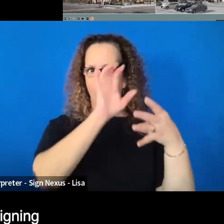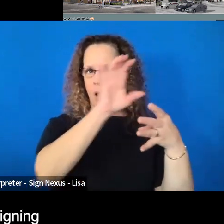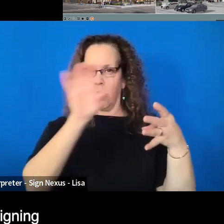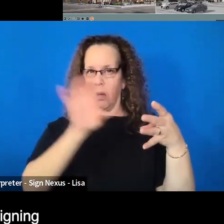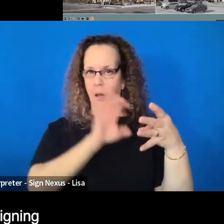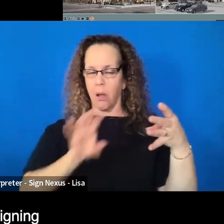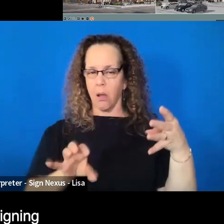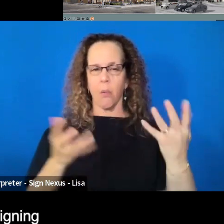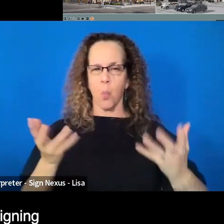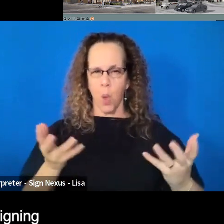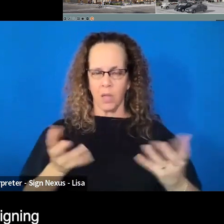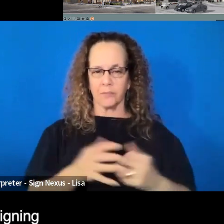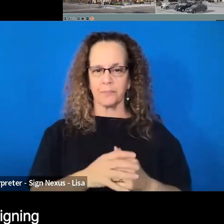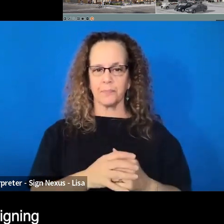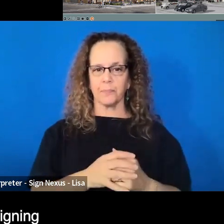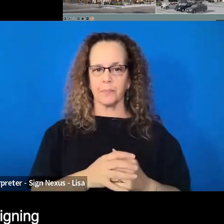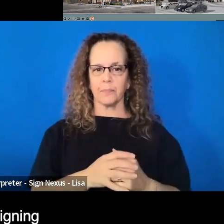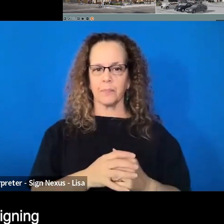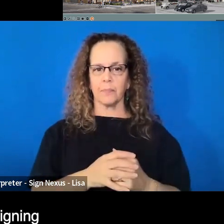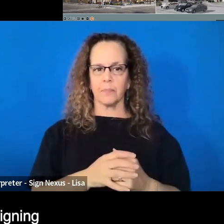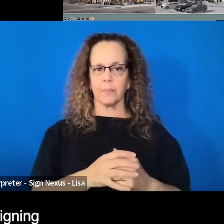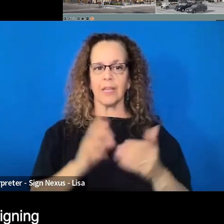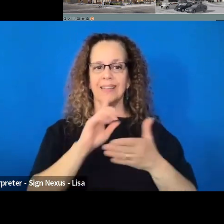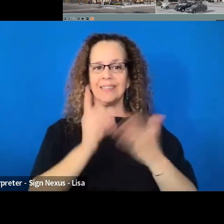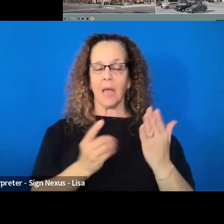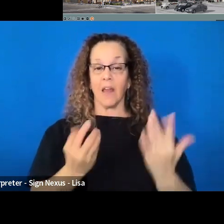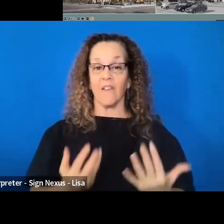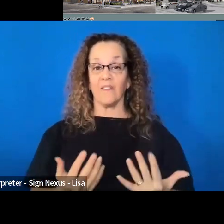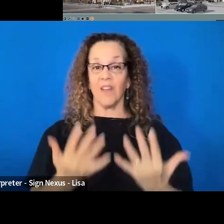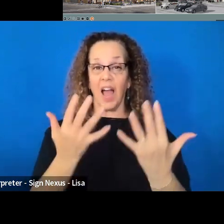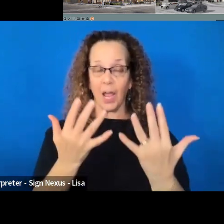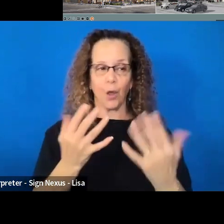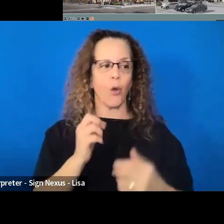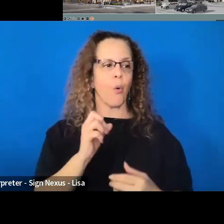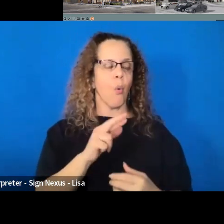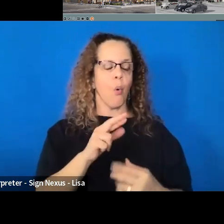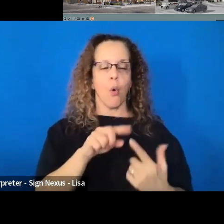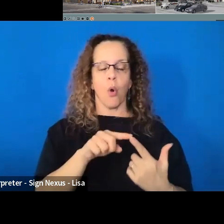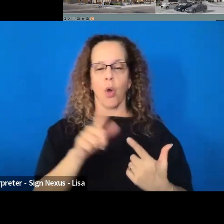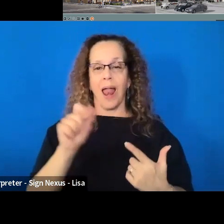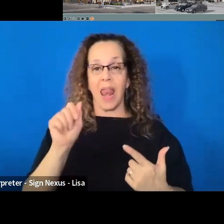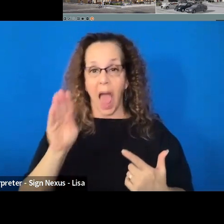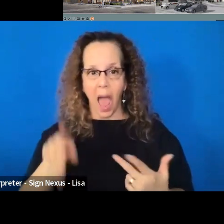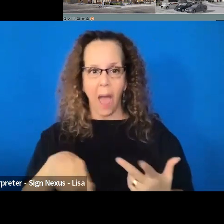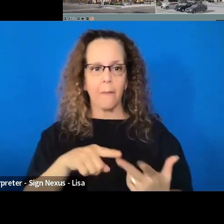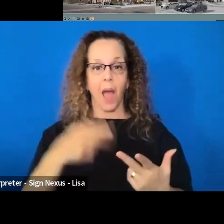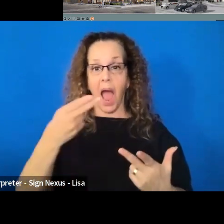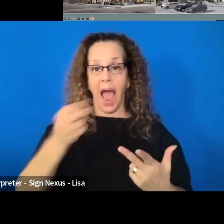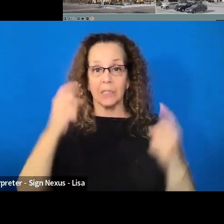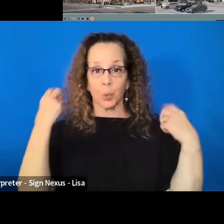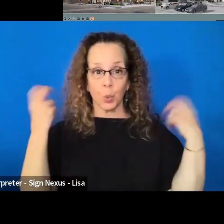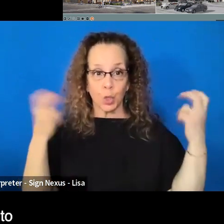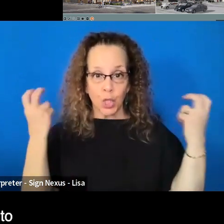we're designing fire stations or laboratories, high school gyms or classroom